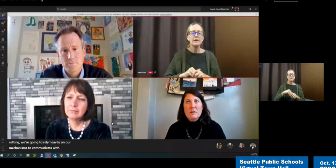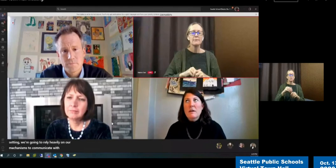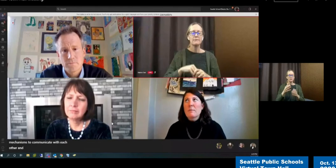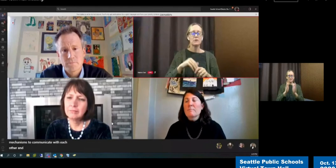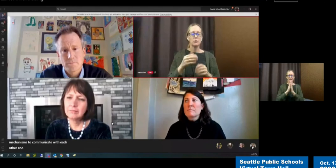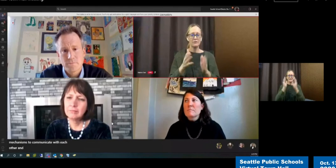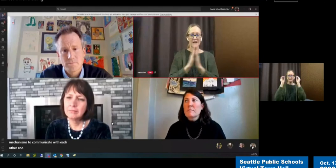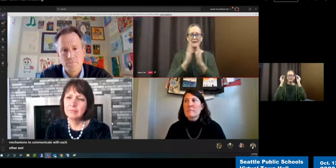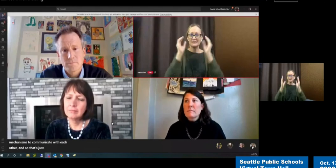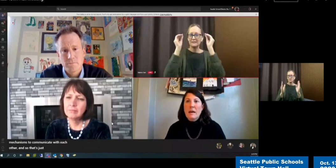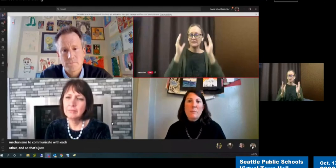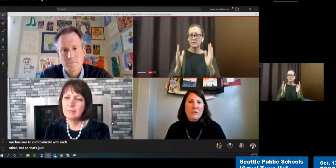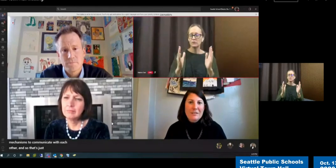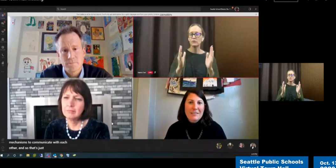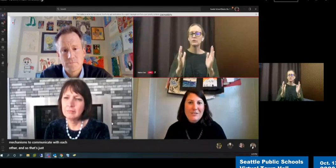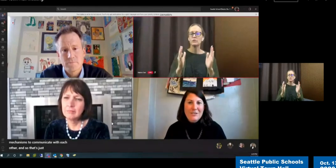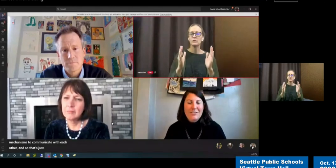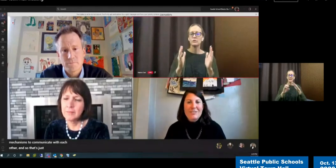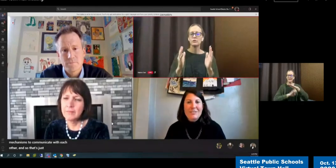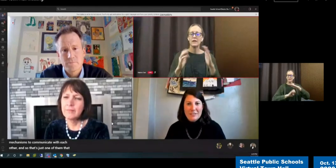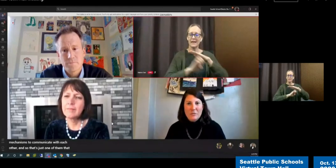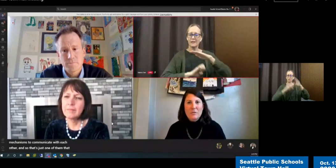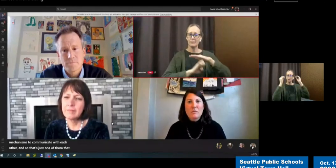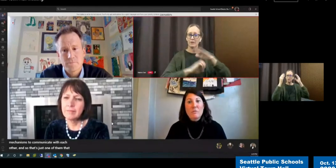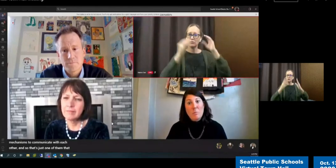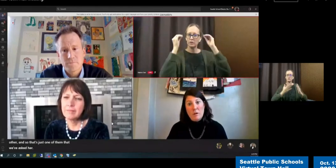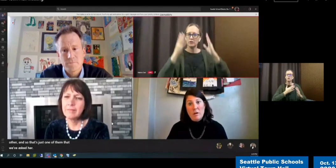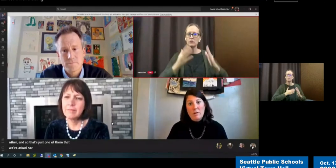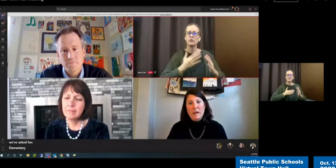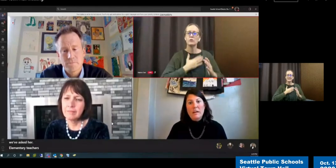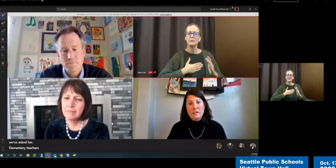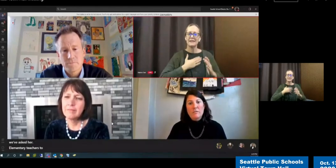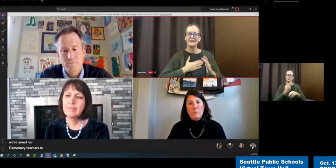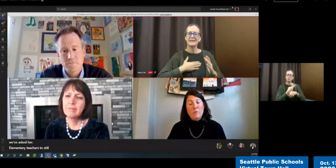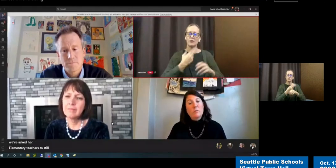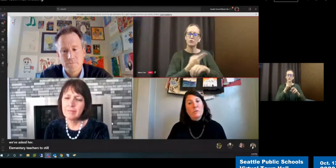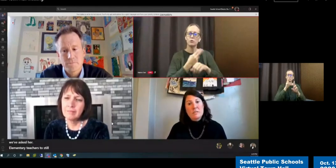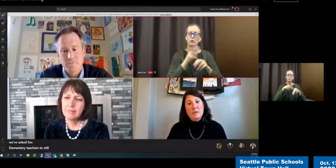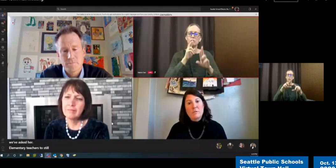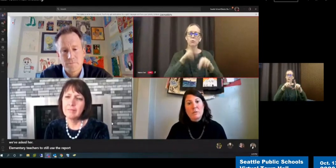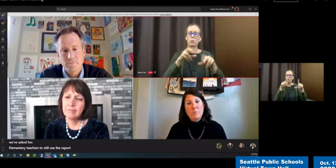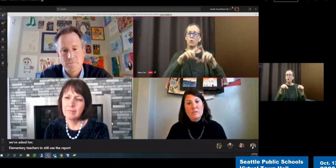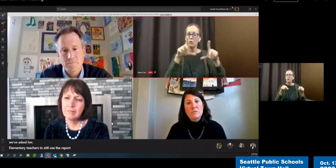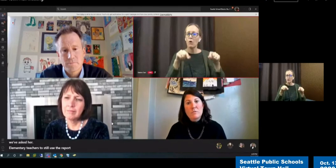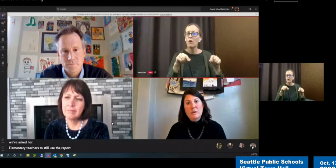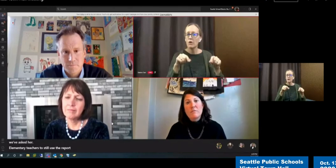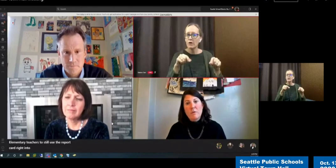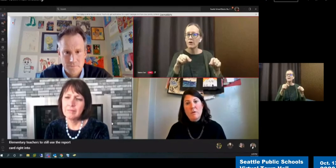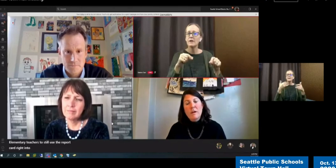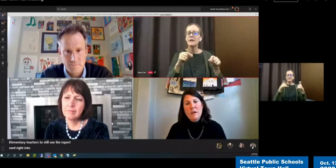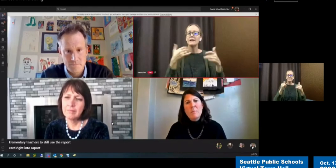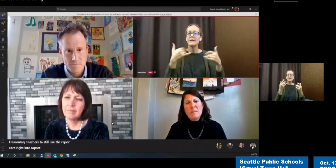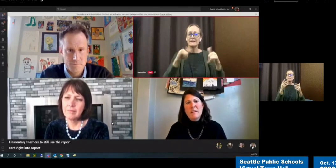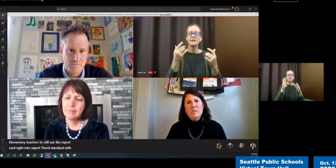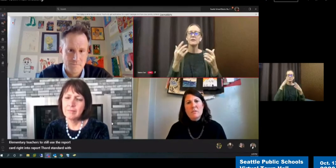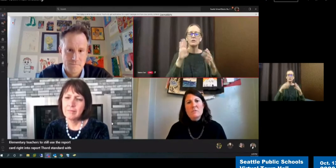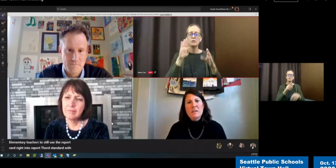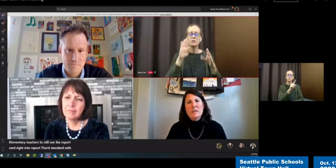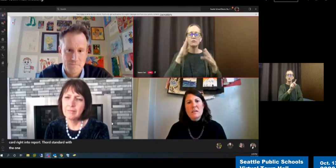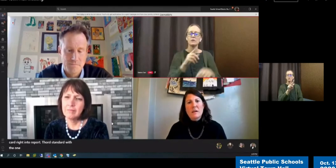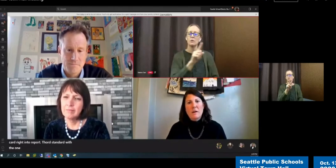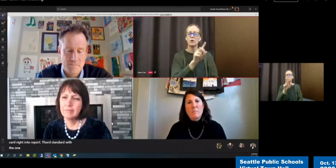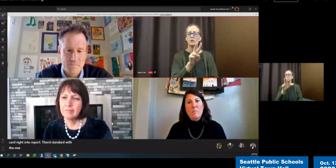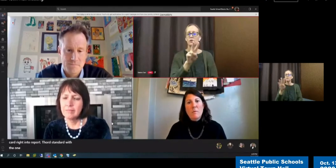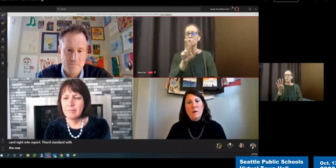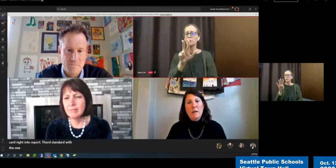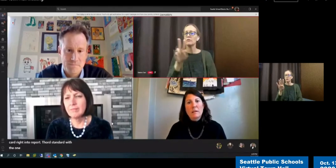um, elementary teachers to still use the report card, right? And to report towards standard with the one, two, three, and four, but then to also take,